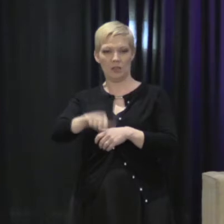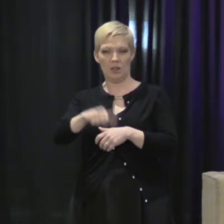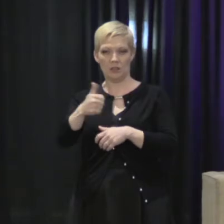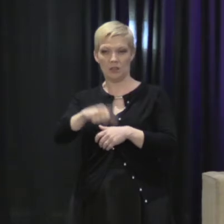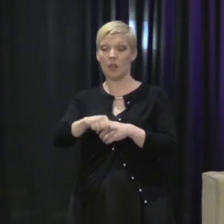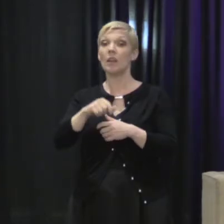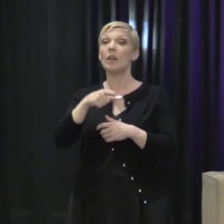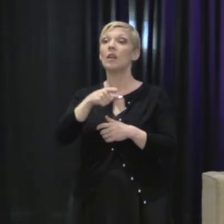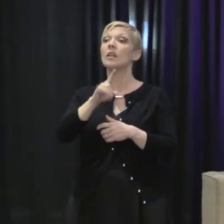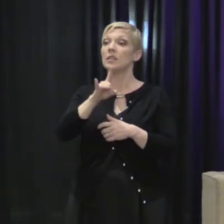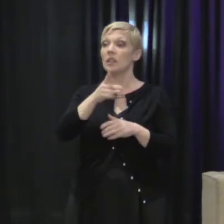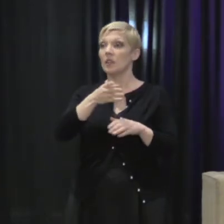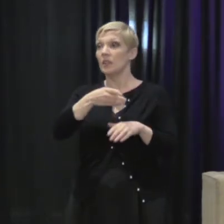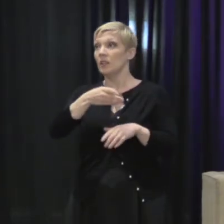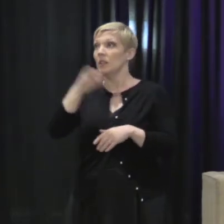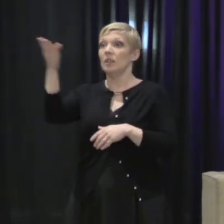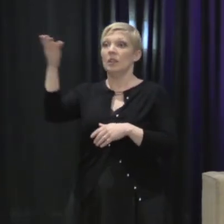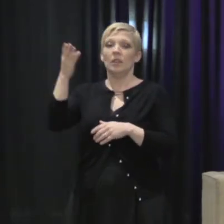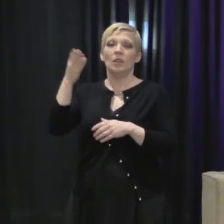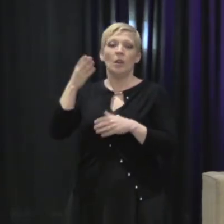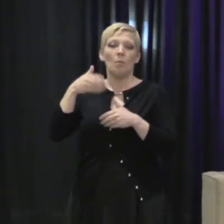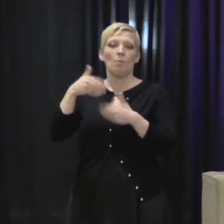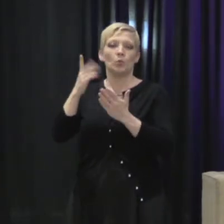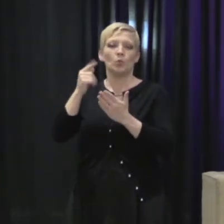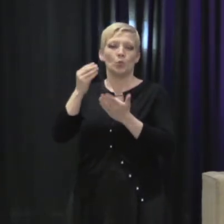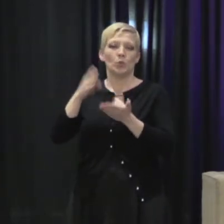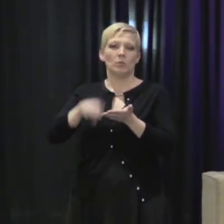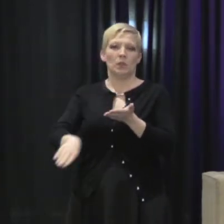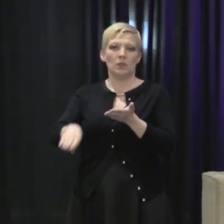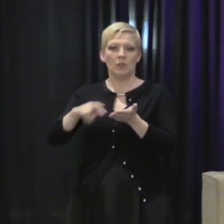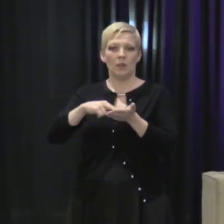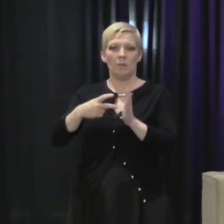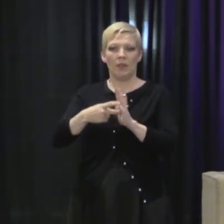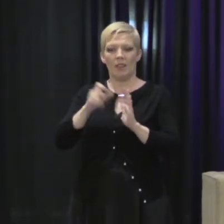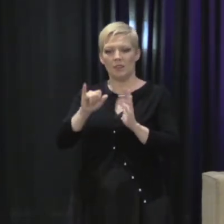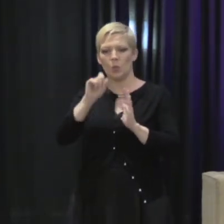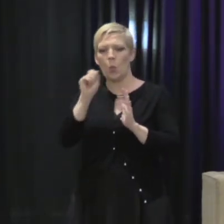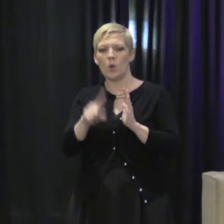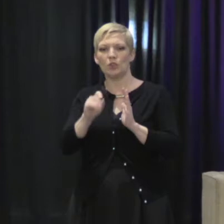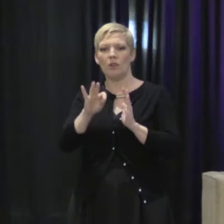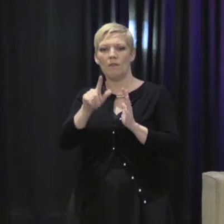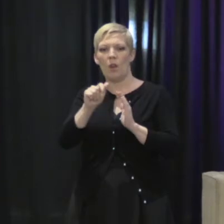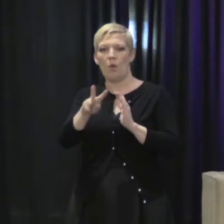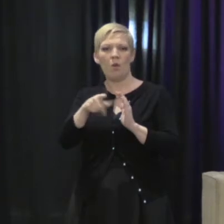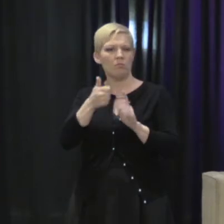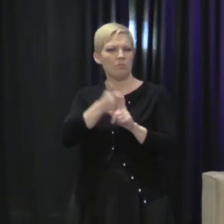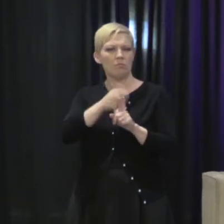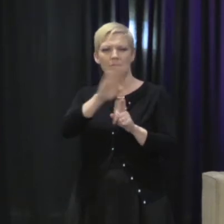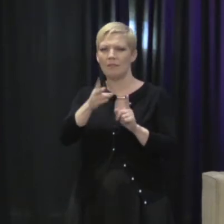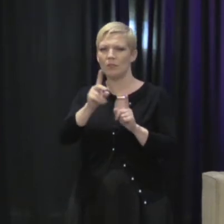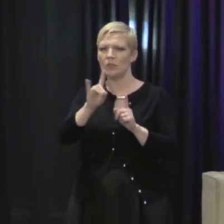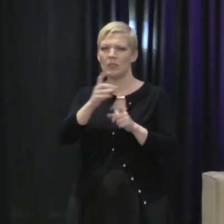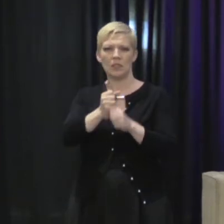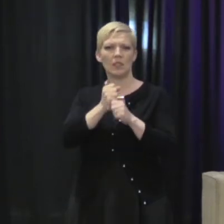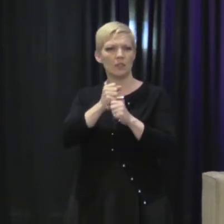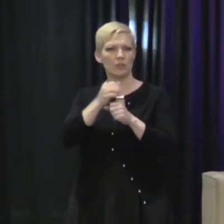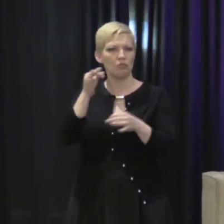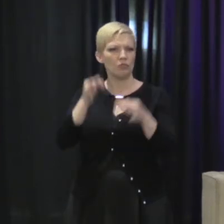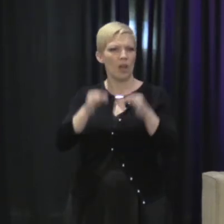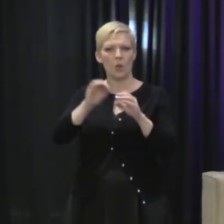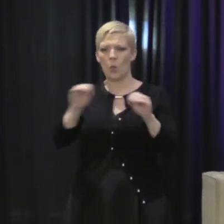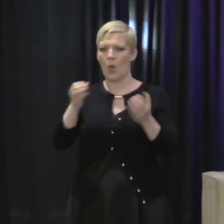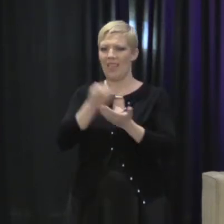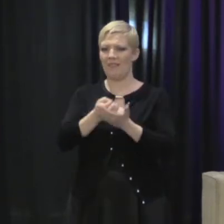on what's called a motion to dismiss, which is legalese for it's a question of law. She never even got a trial. She never got any evidentiary